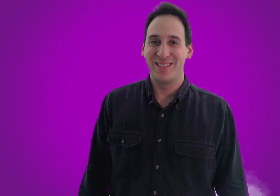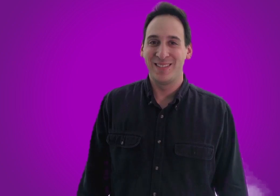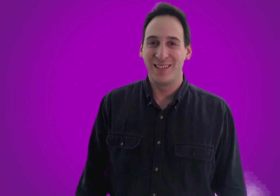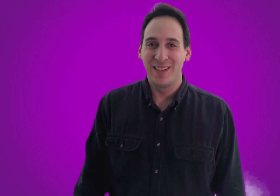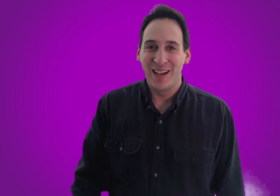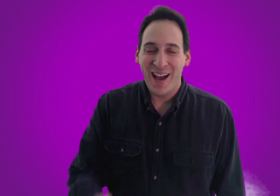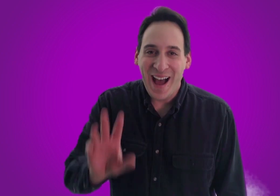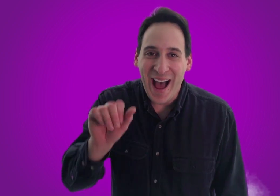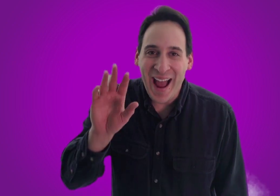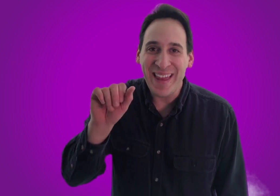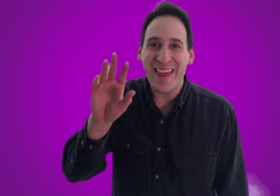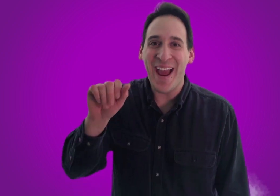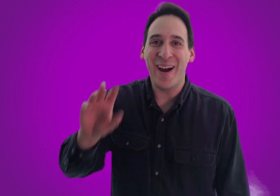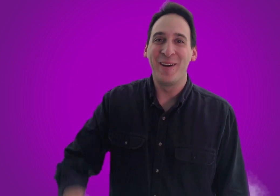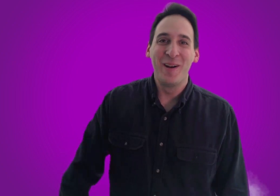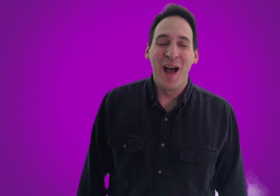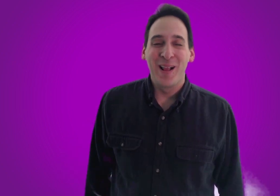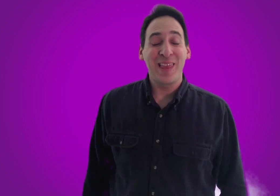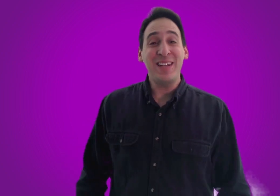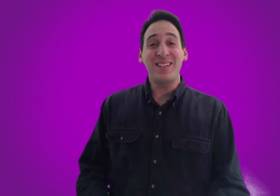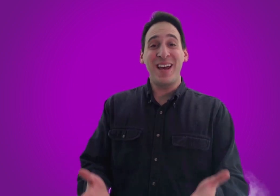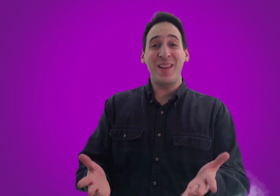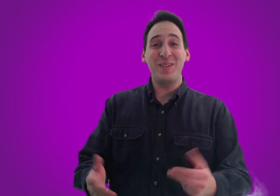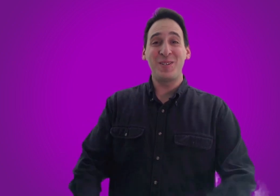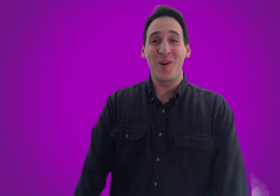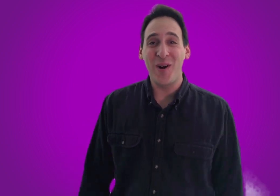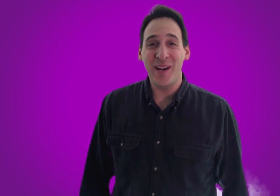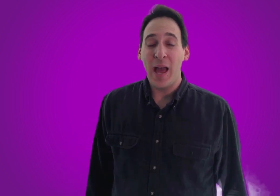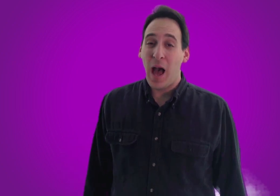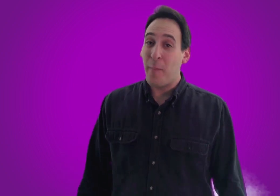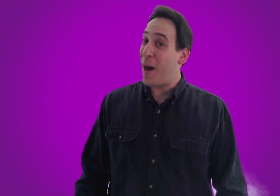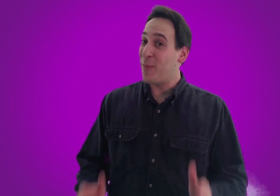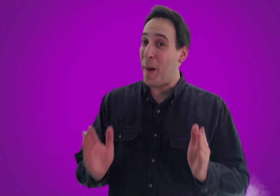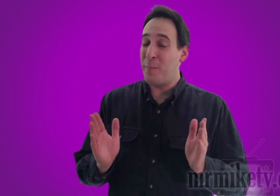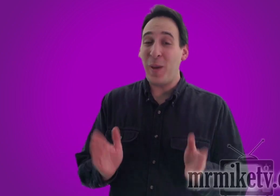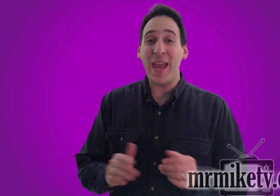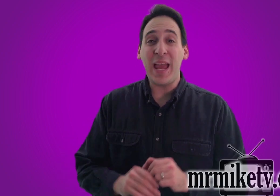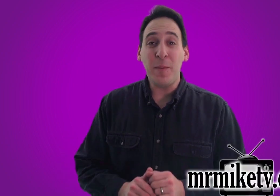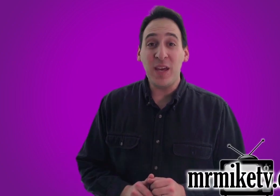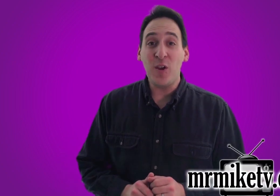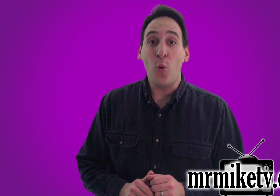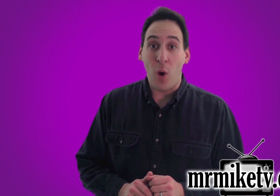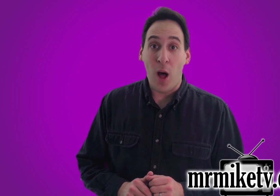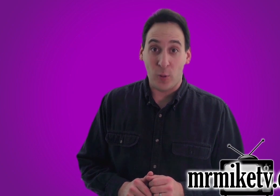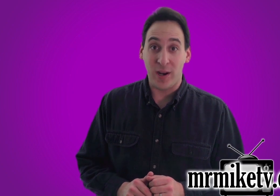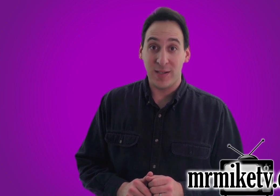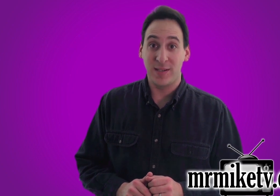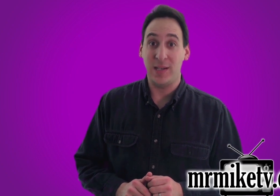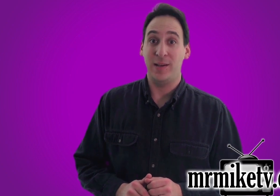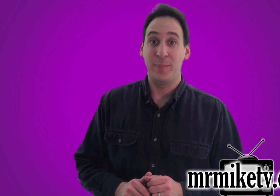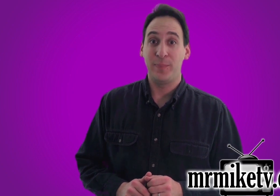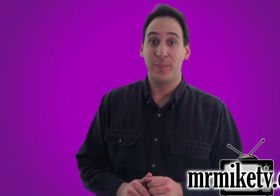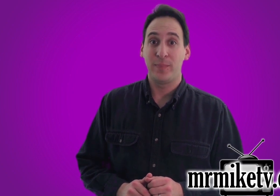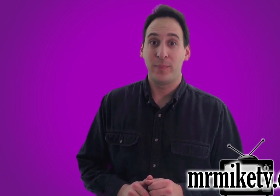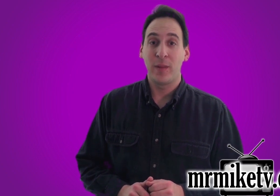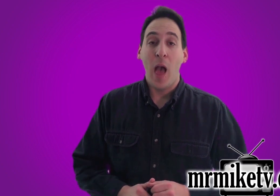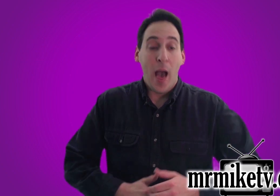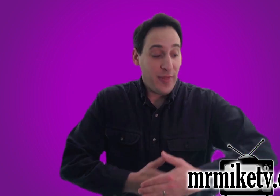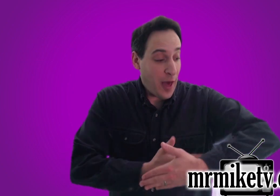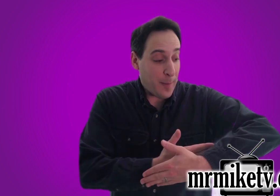Hi there! Let's tell the story about the baby walrus. The